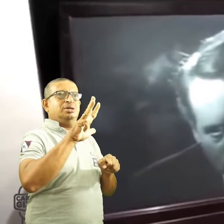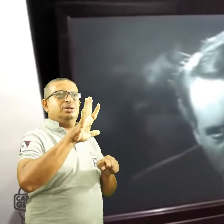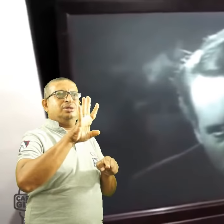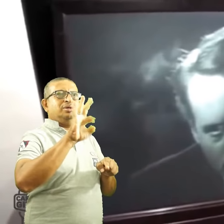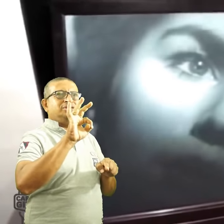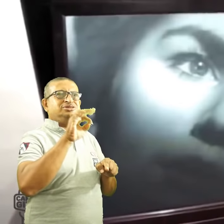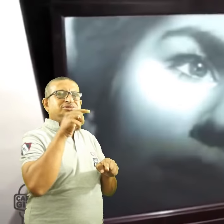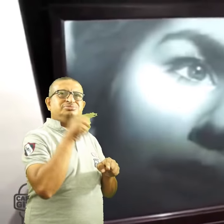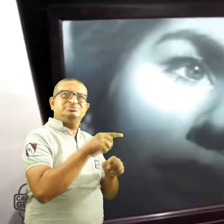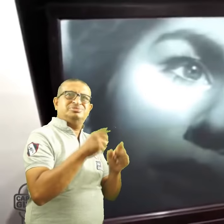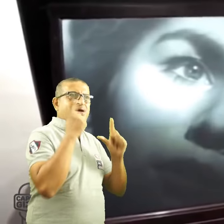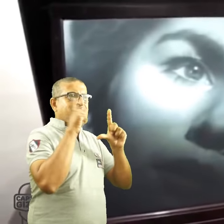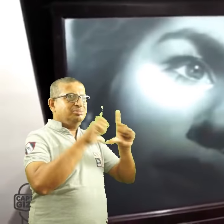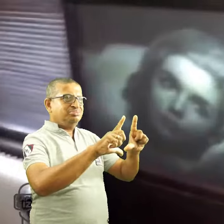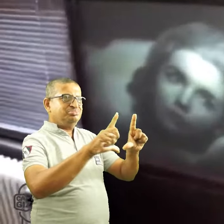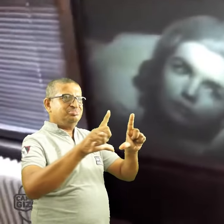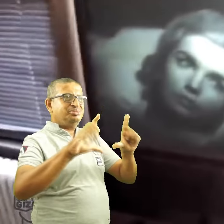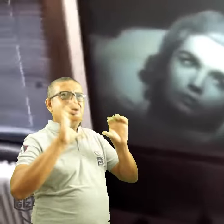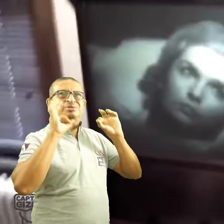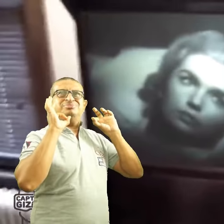implemented projection techniques.